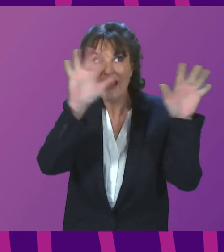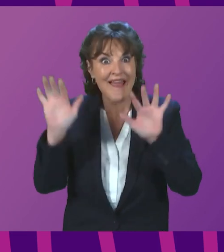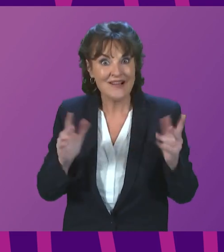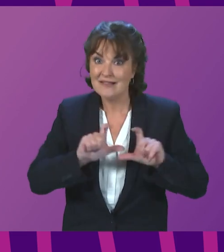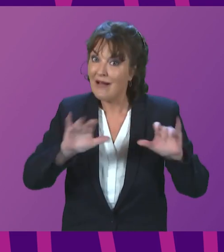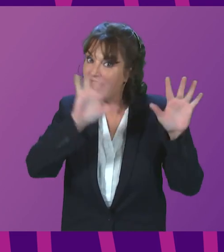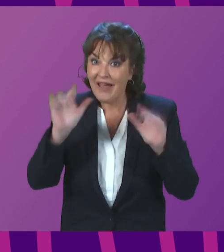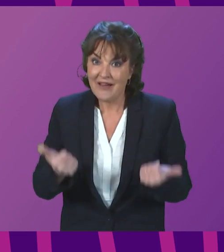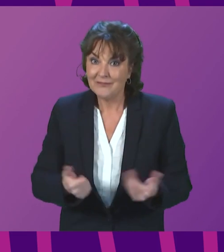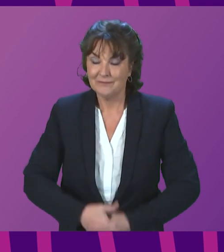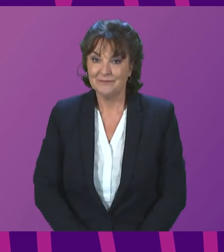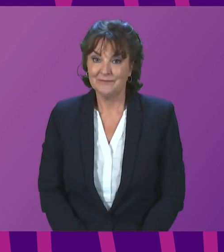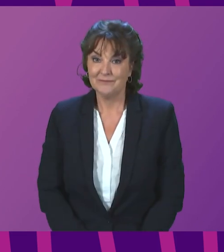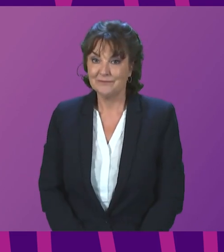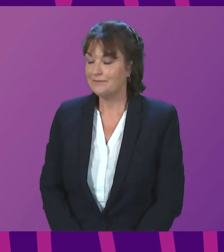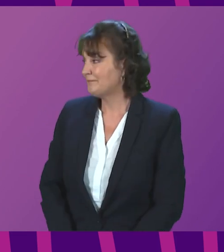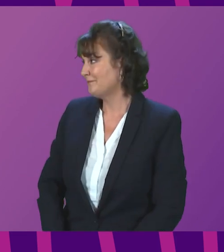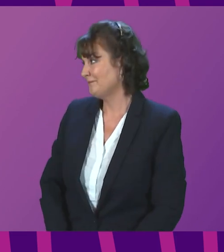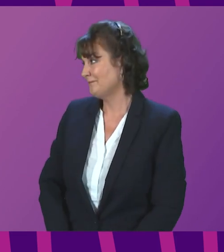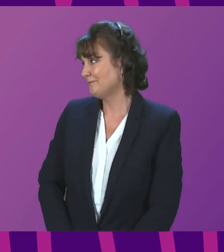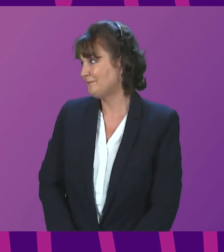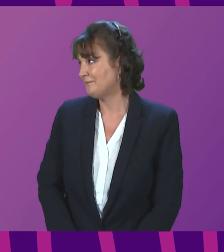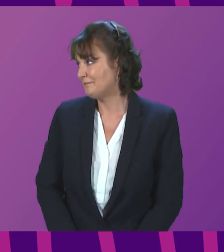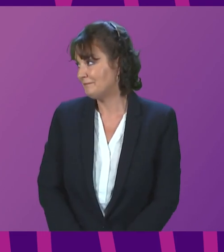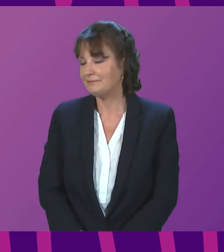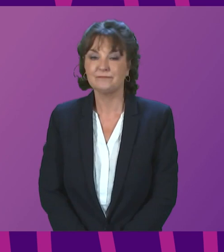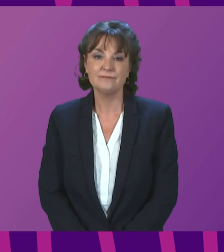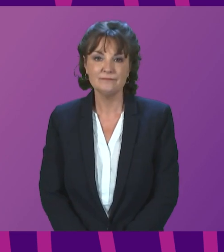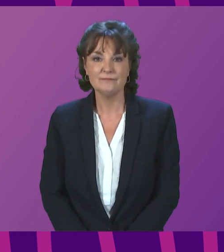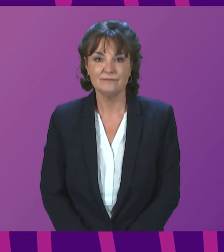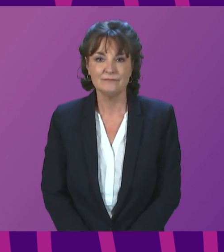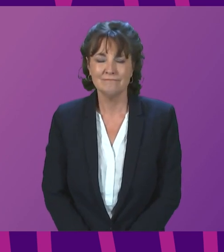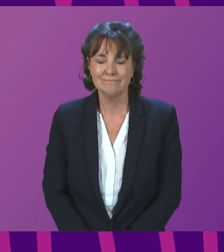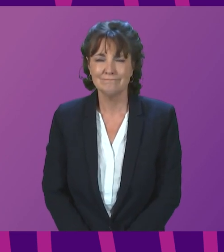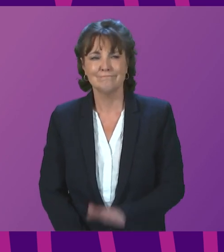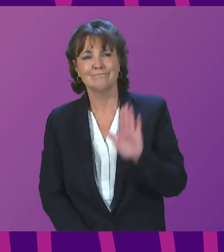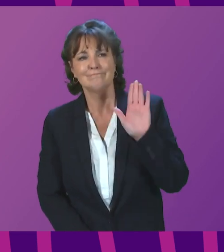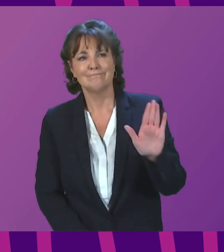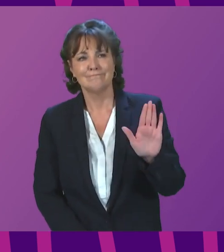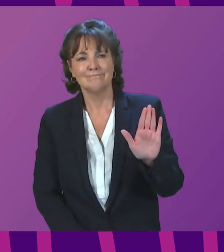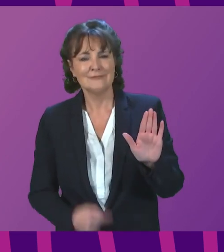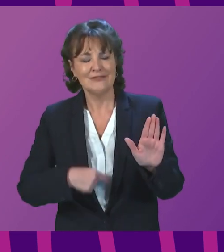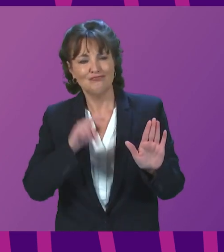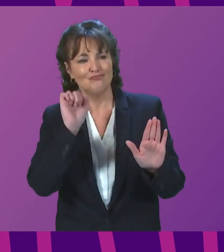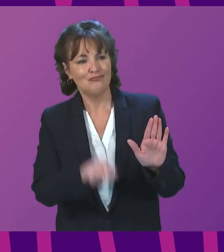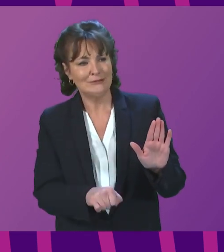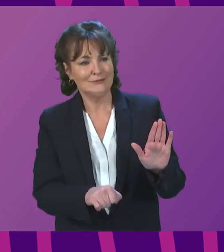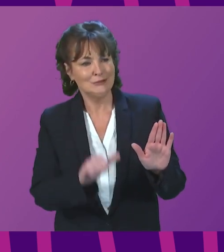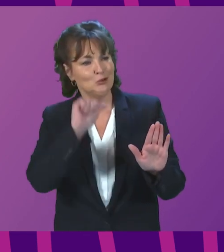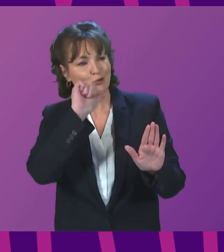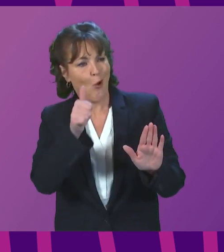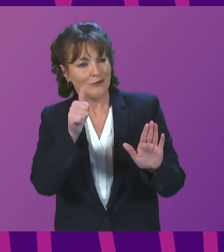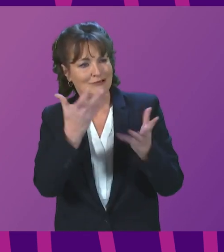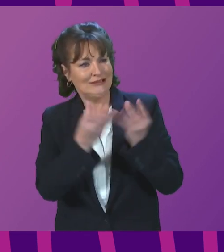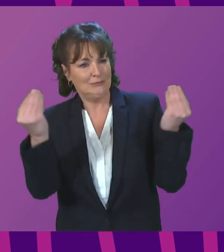not gone away, which is why I have mentioned the drive towards net